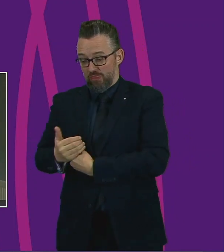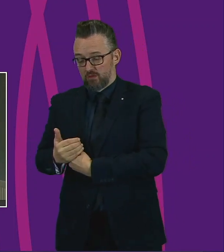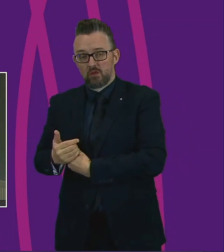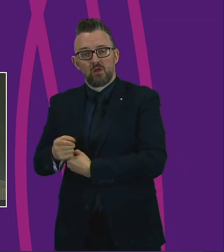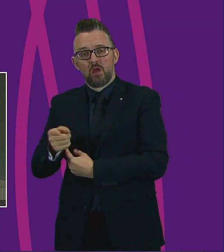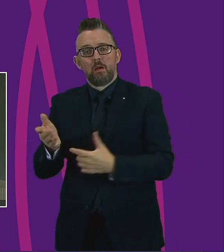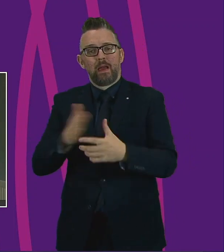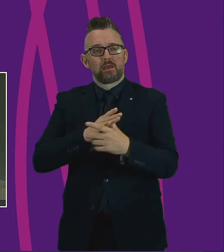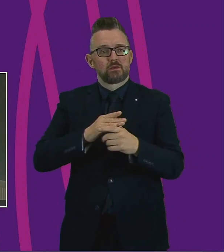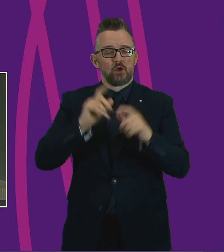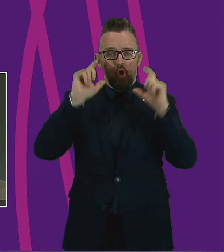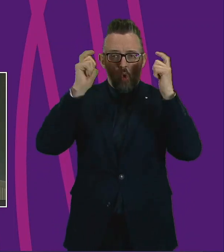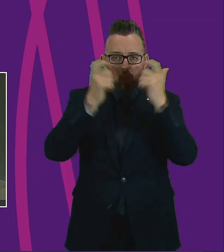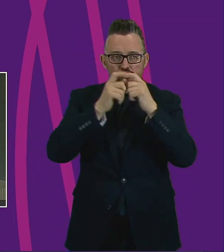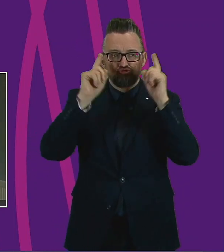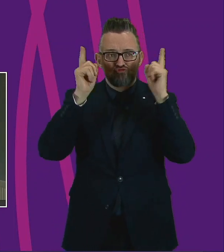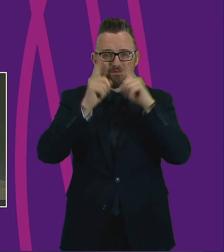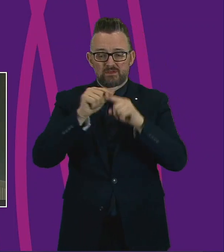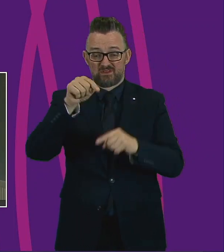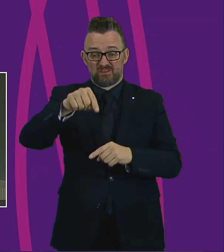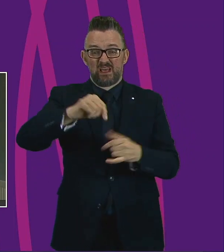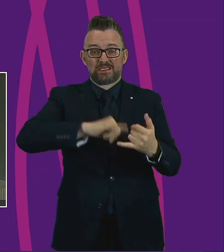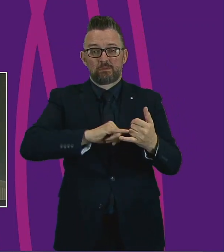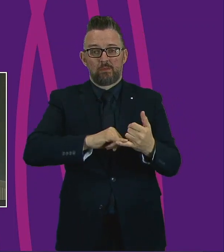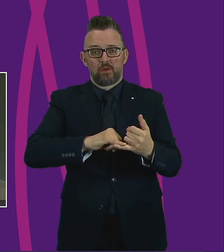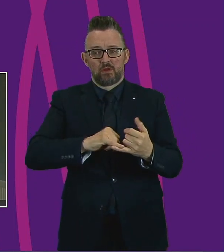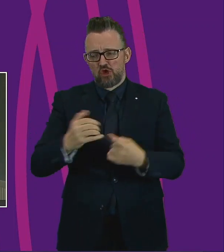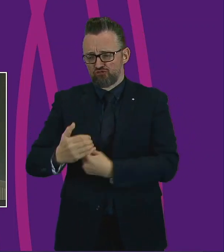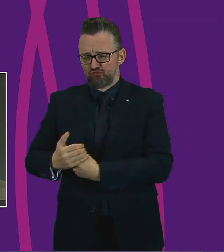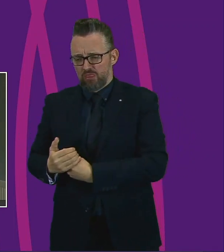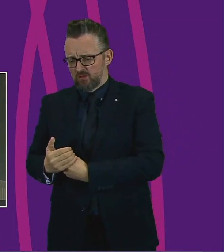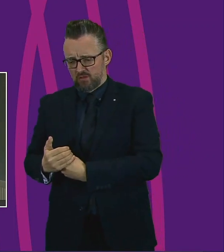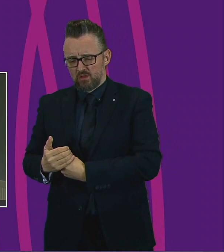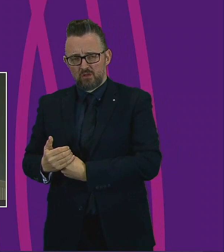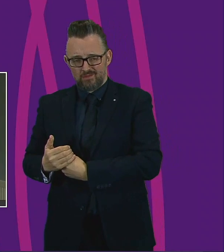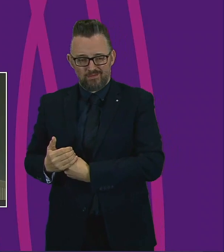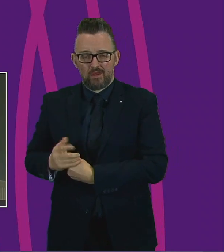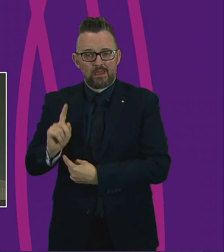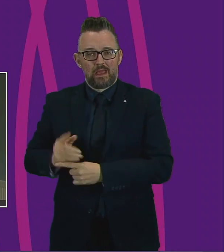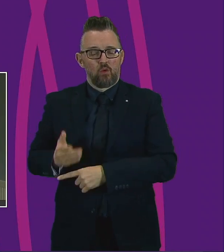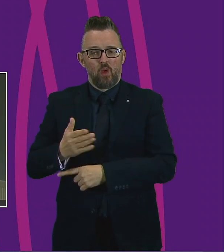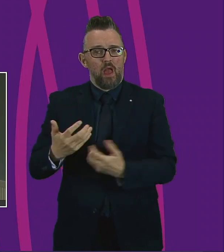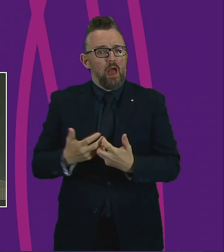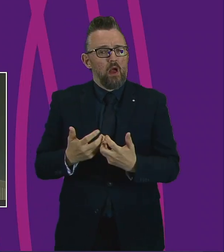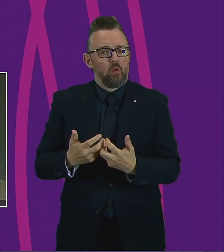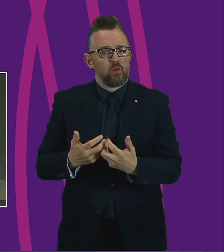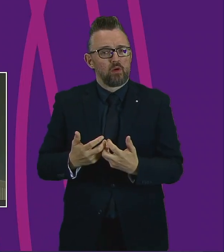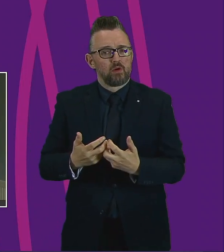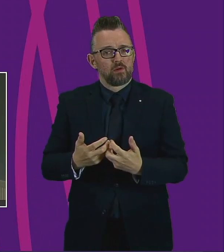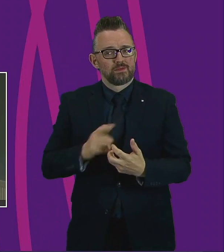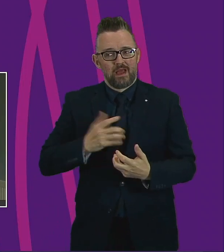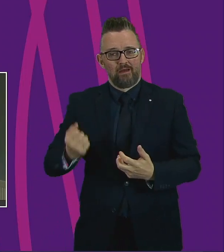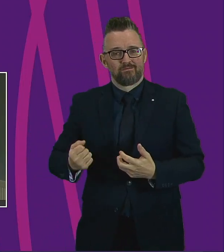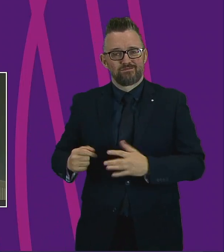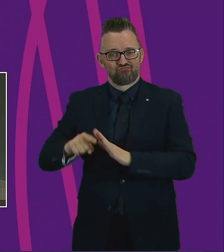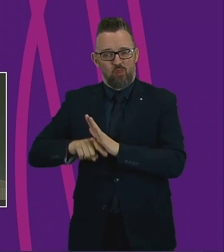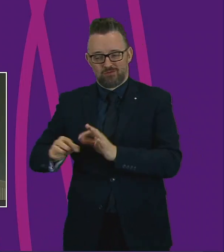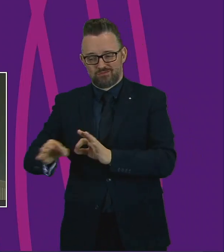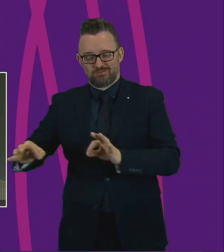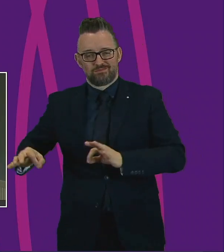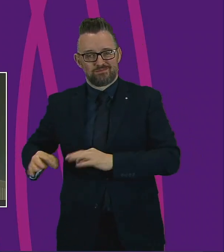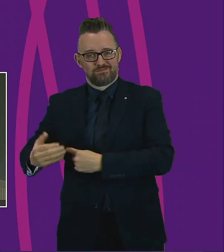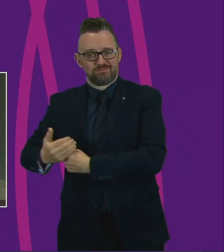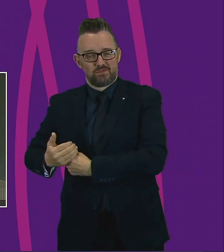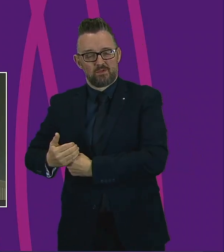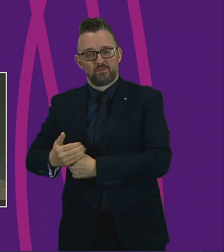university in September if they are still shielding or have these restrictions? In regard to